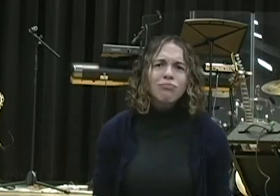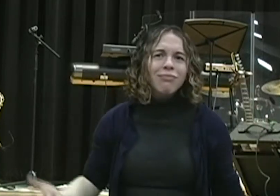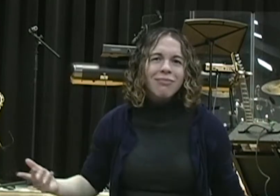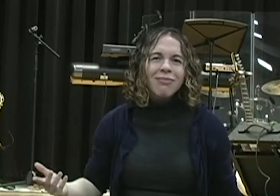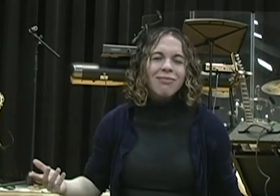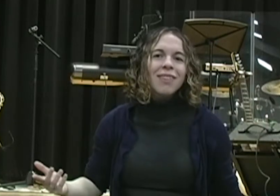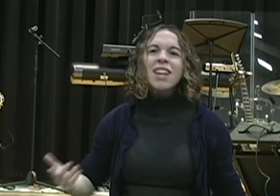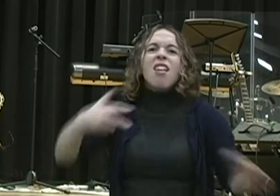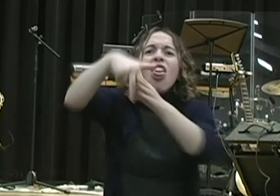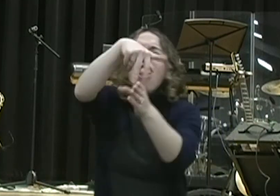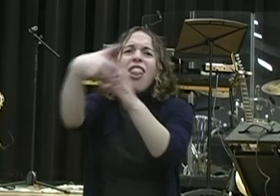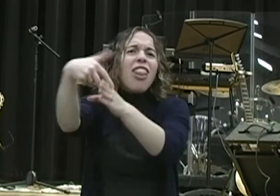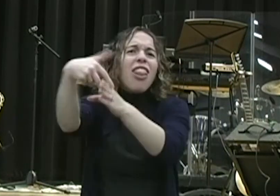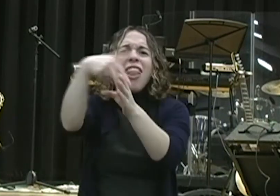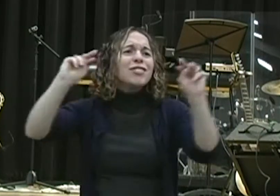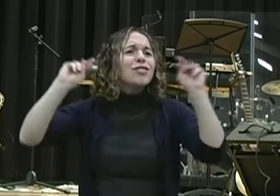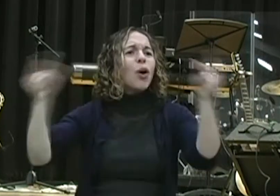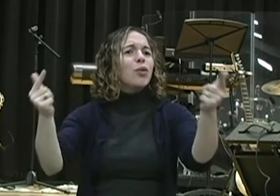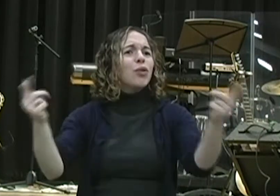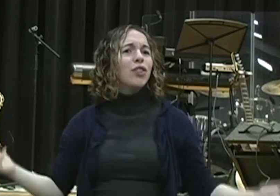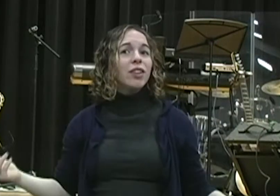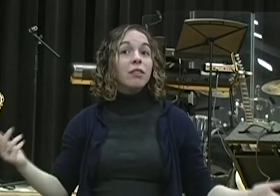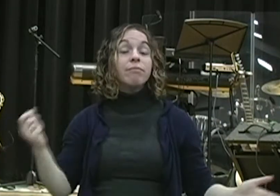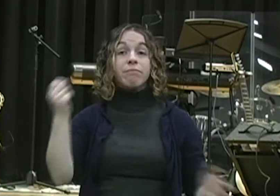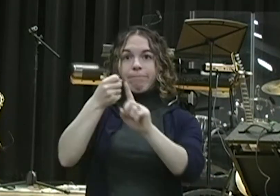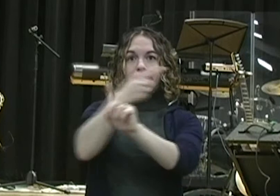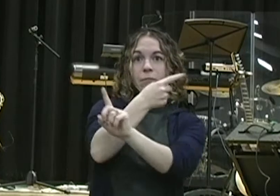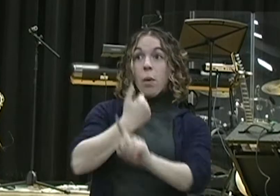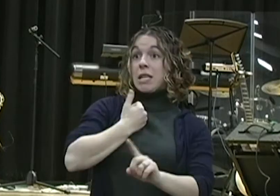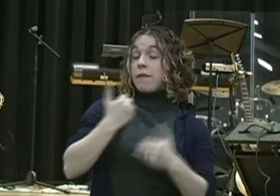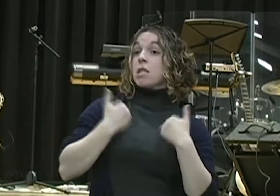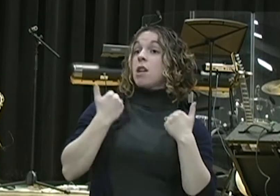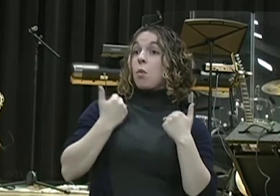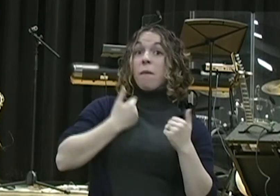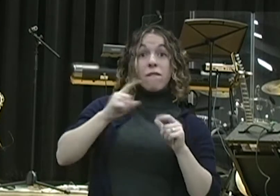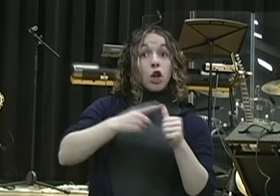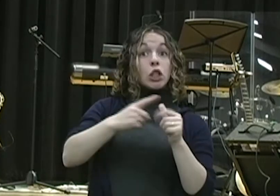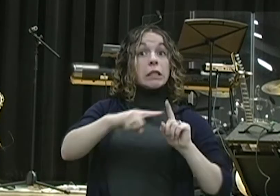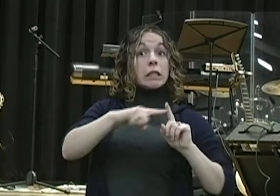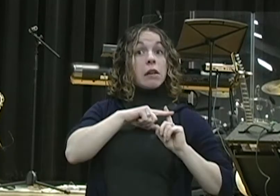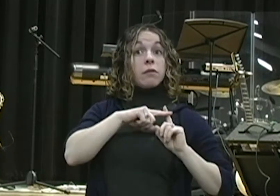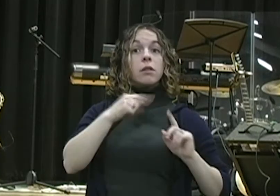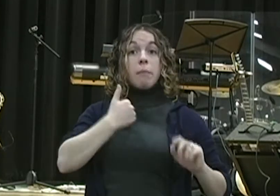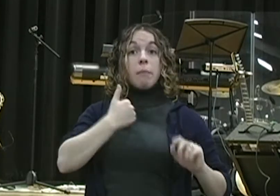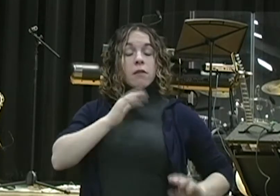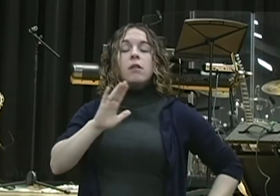You know, when I was a young person in Christ, I don't know who I heard it from, but I heard this